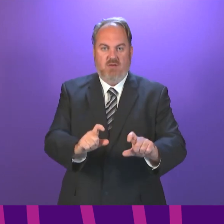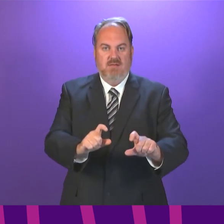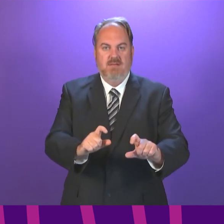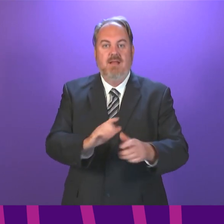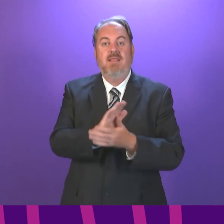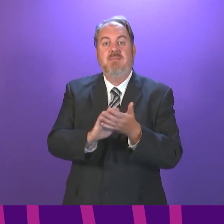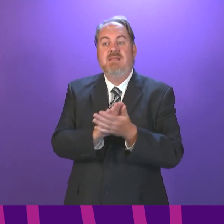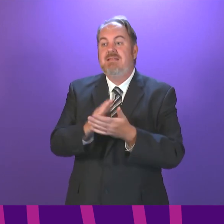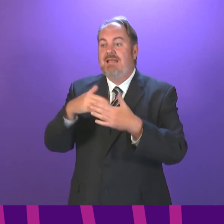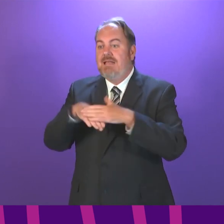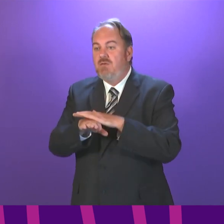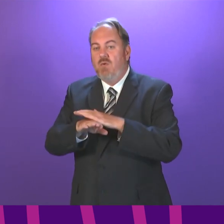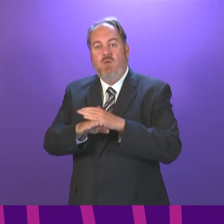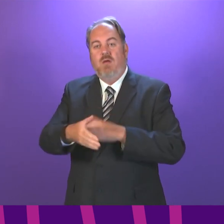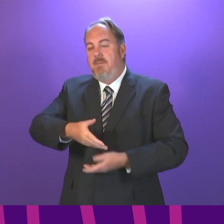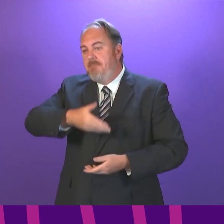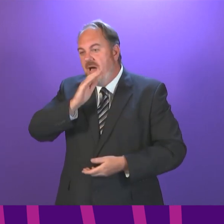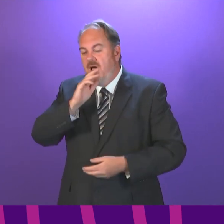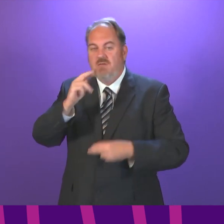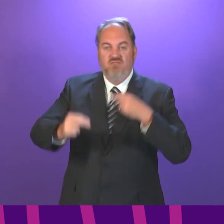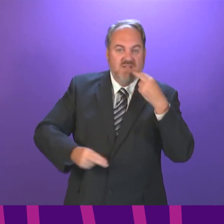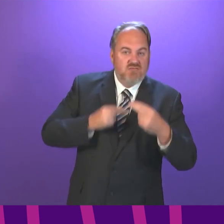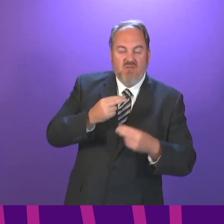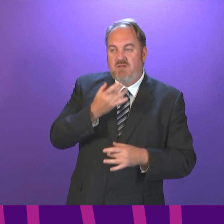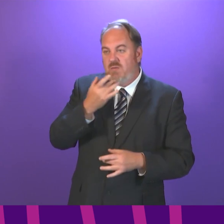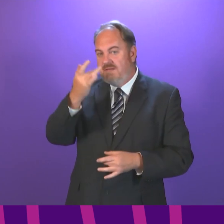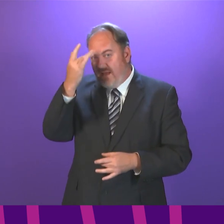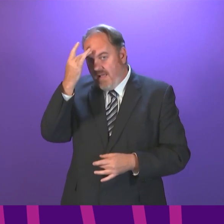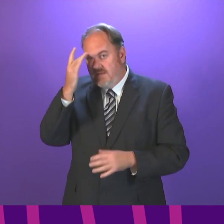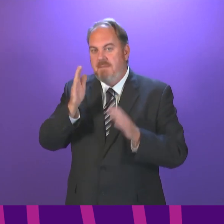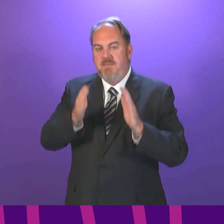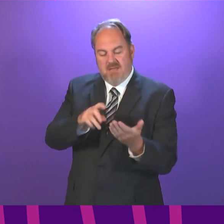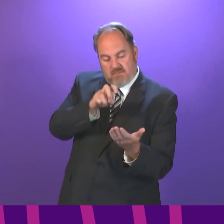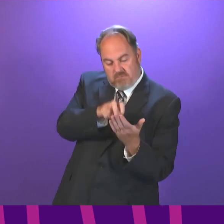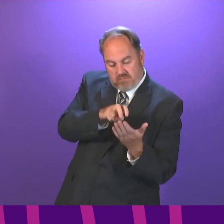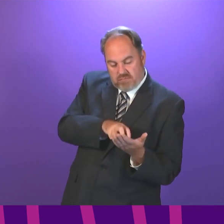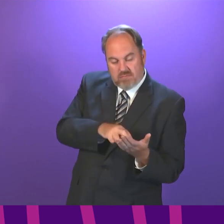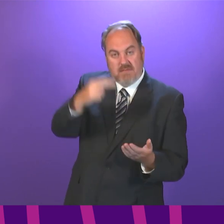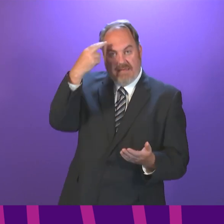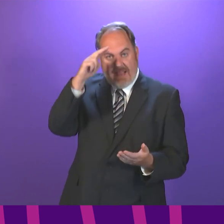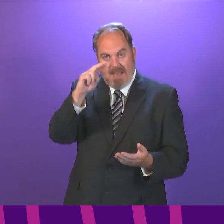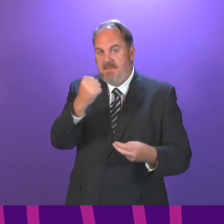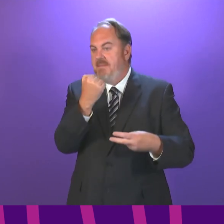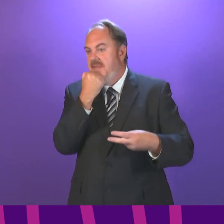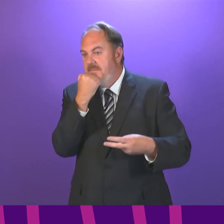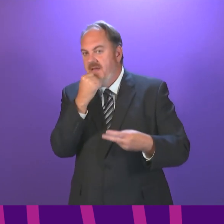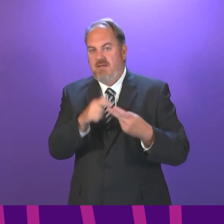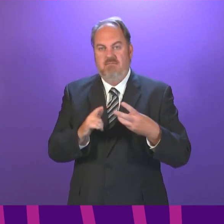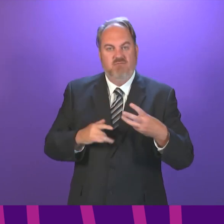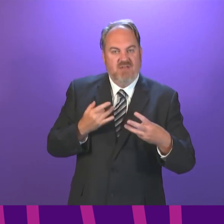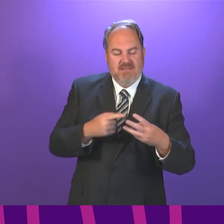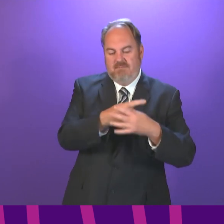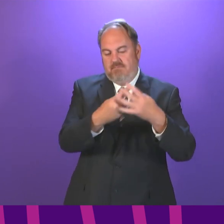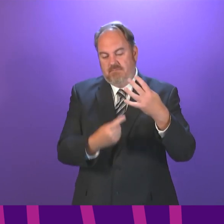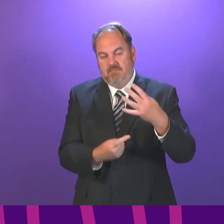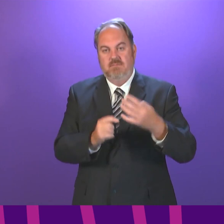for indoor hospitality and similar venues to collect the contact details of customers. While, as I will set out shortly,